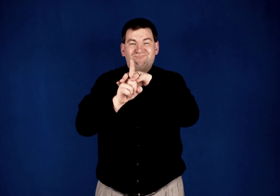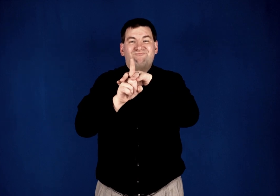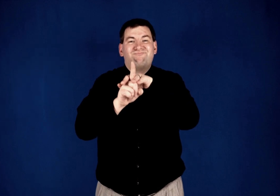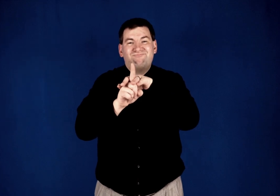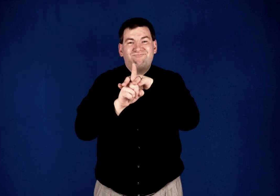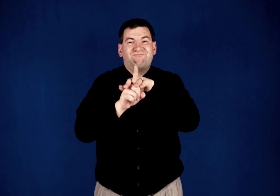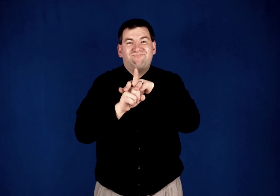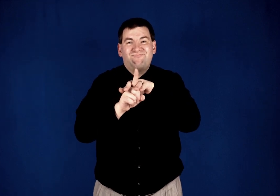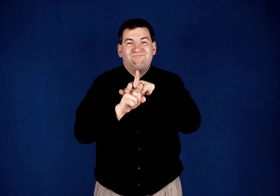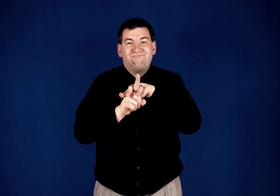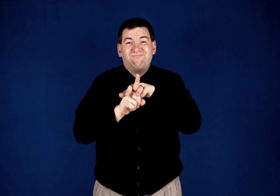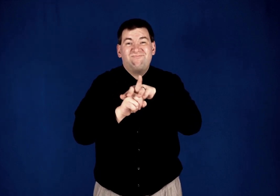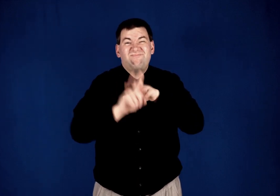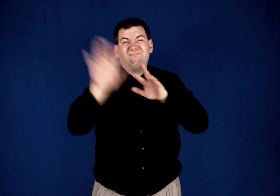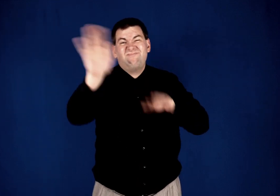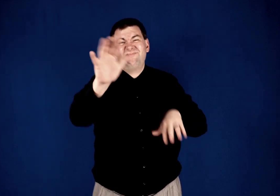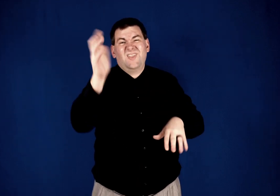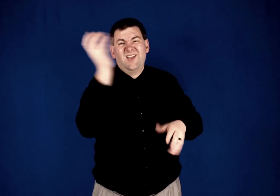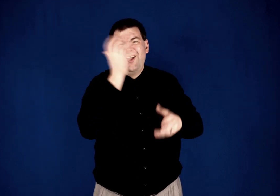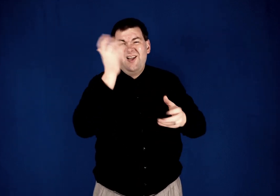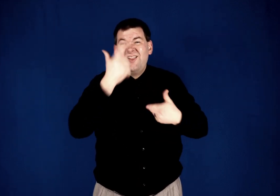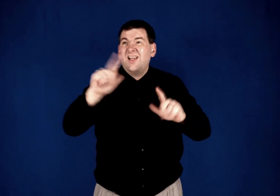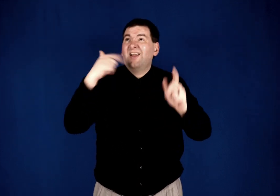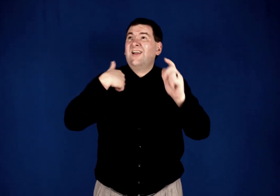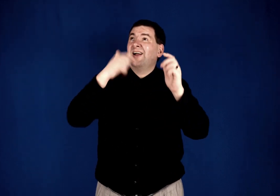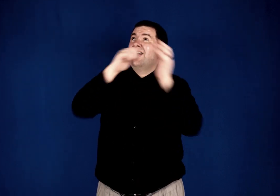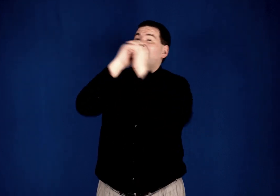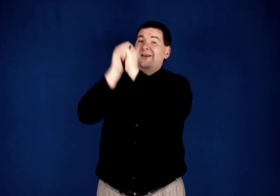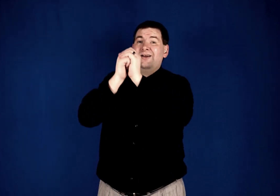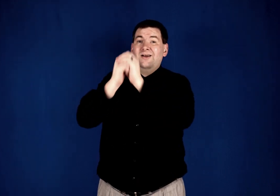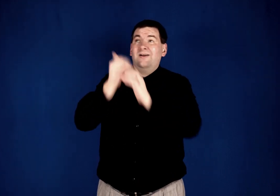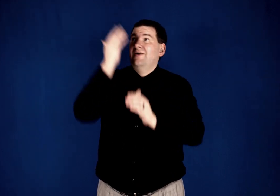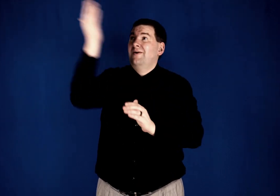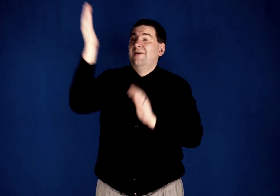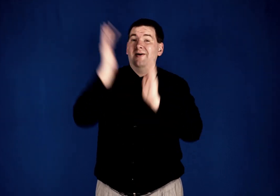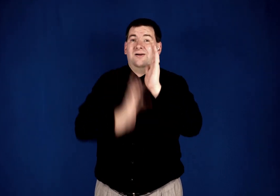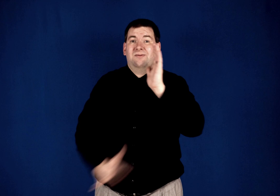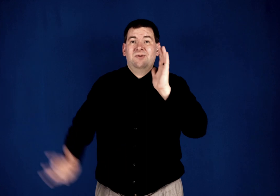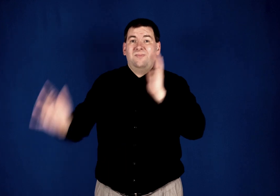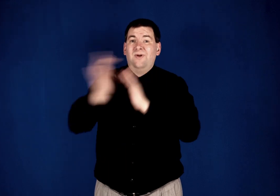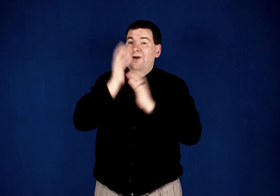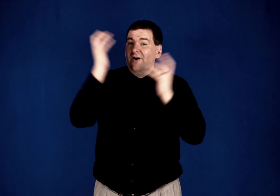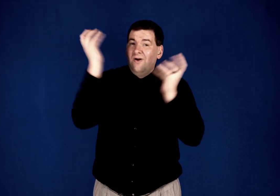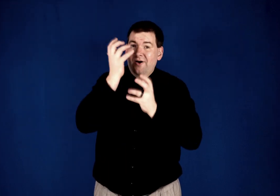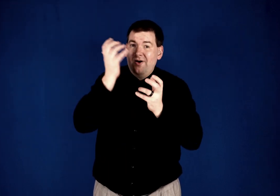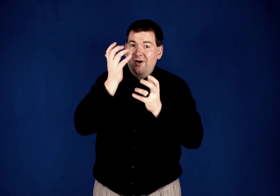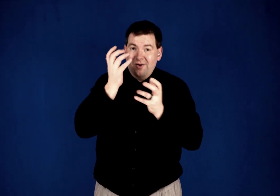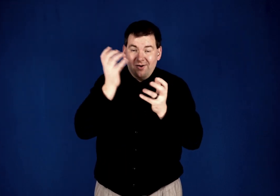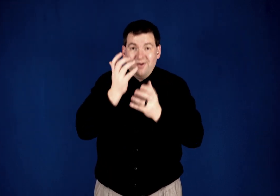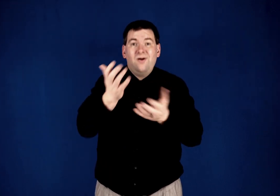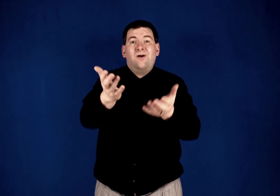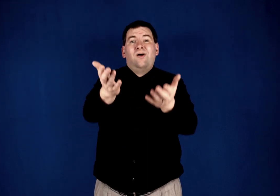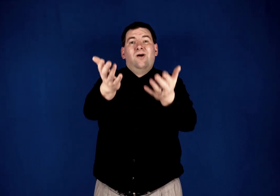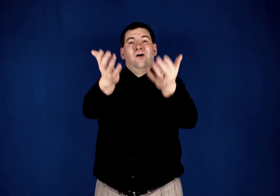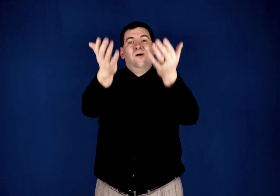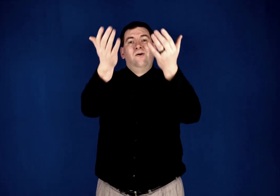O come, let us adore Him O